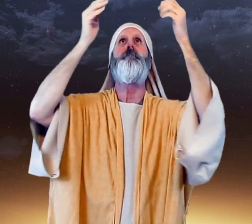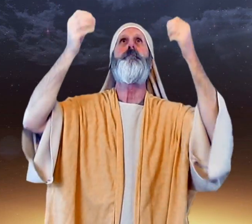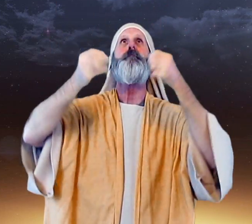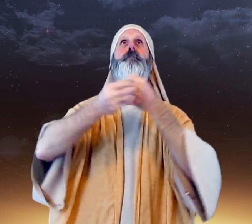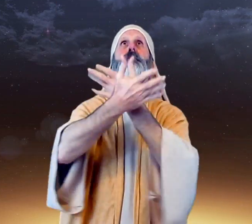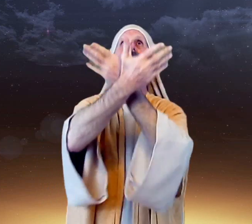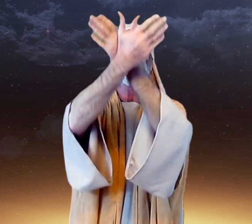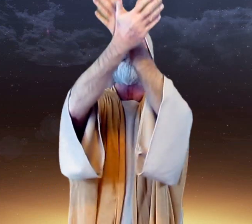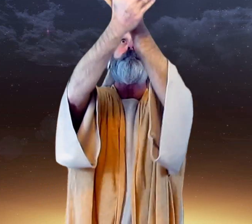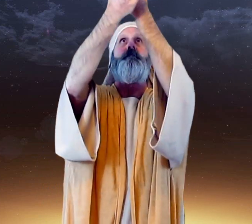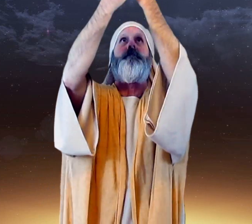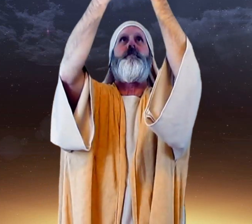the Lamb